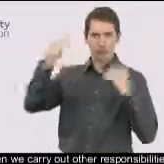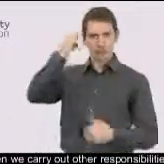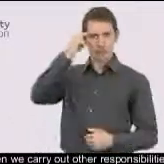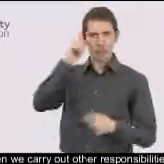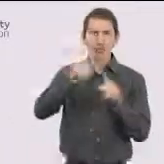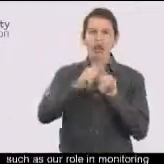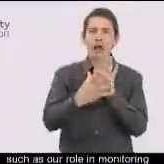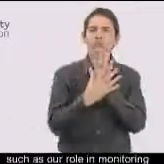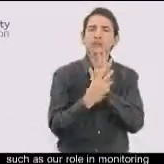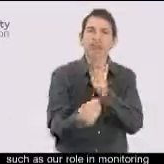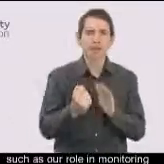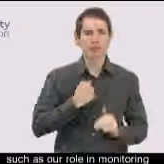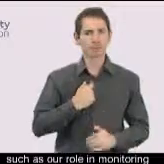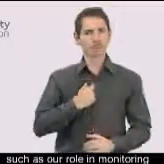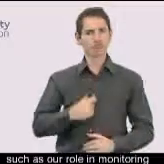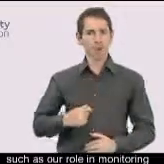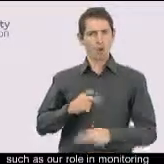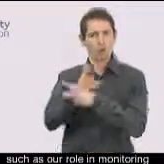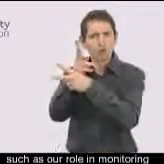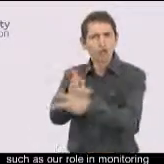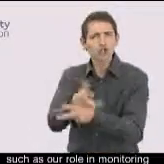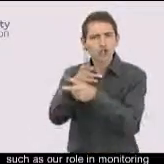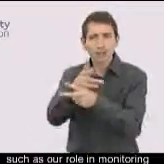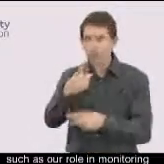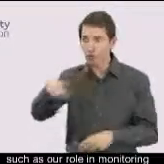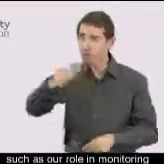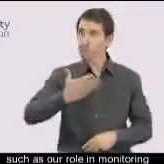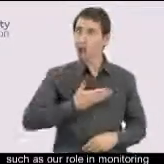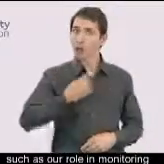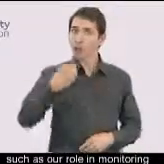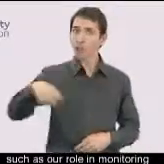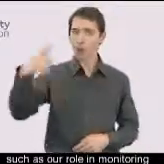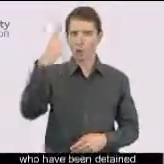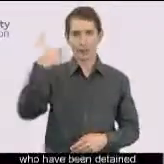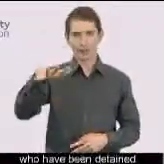role in monitoring the rights of people who have been detained under the Mental Health Act.